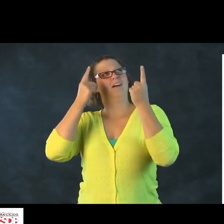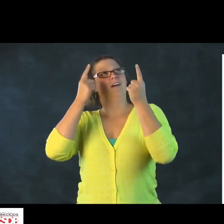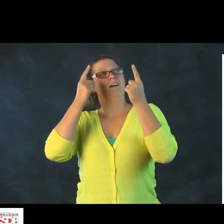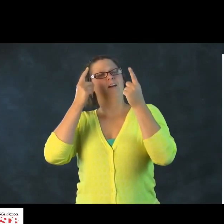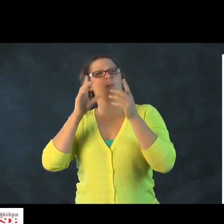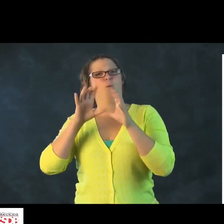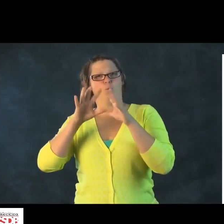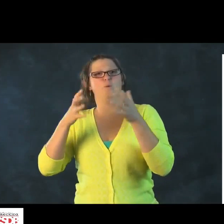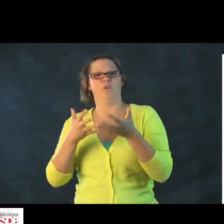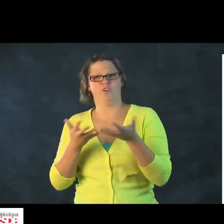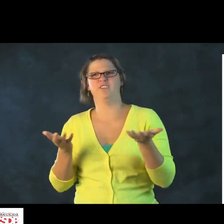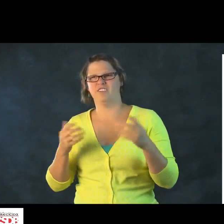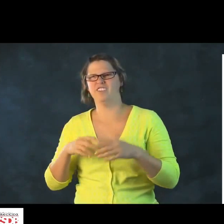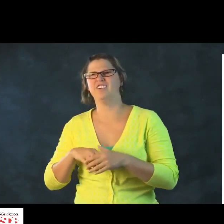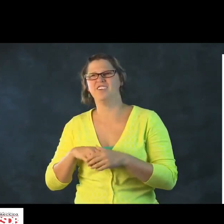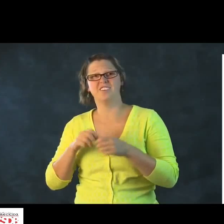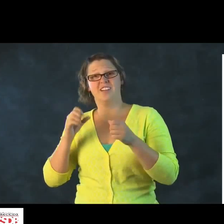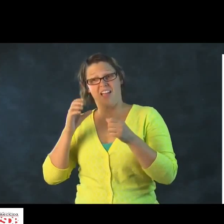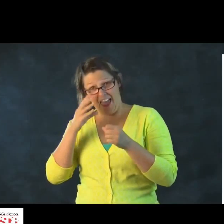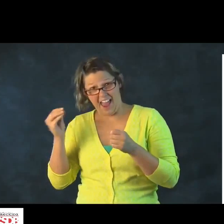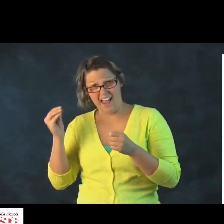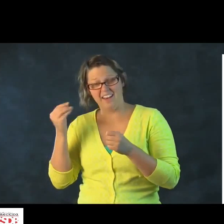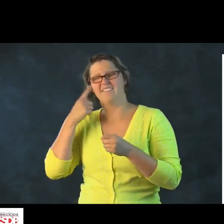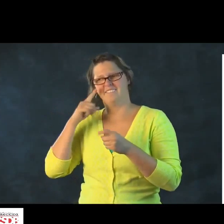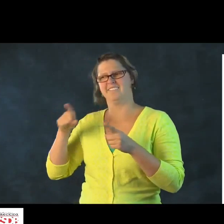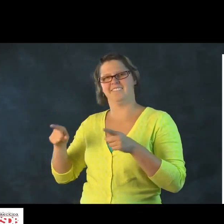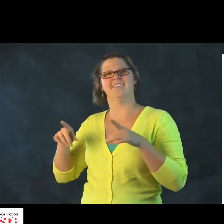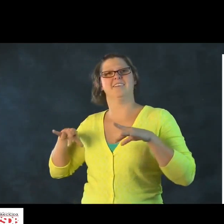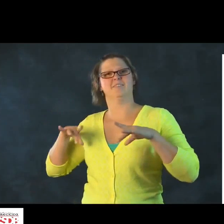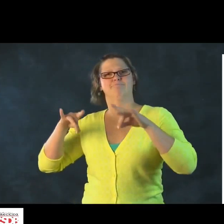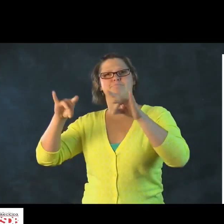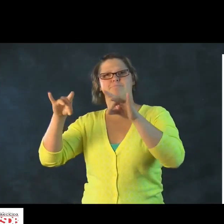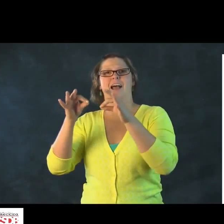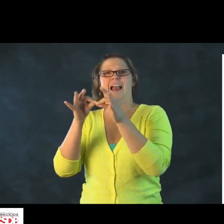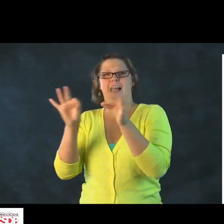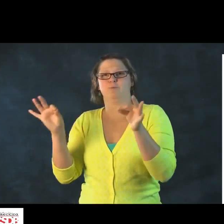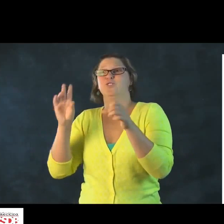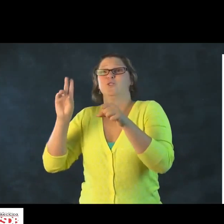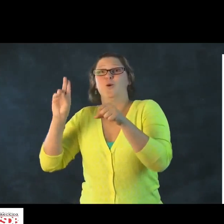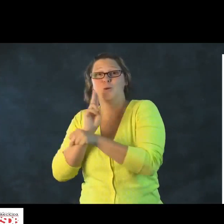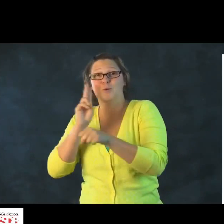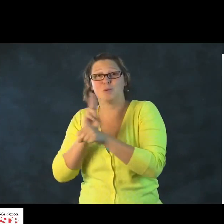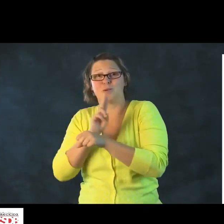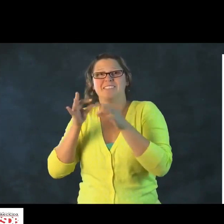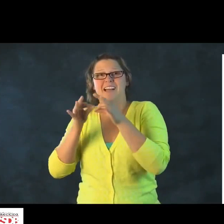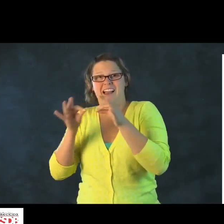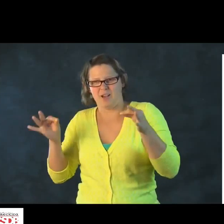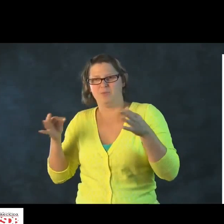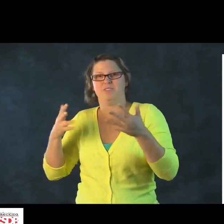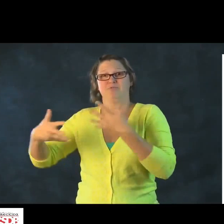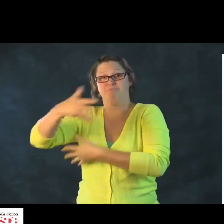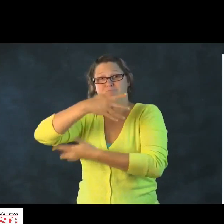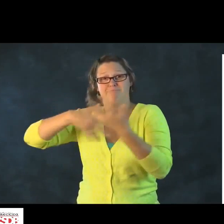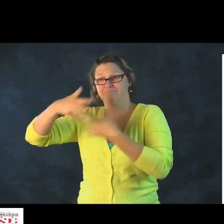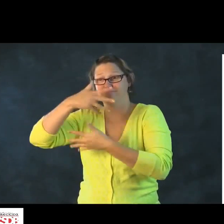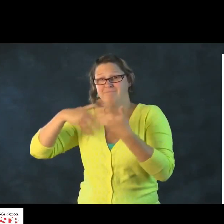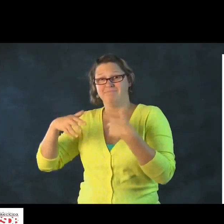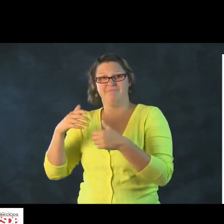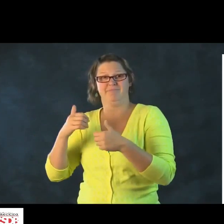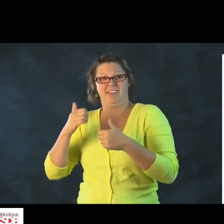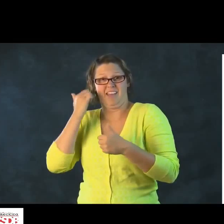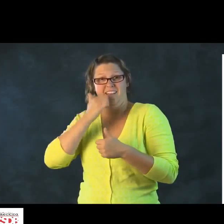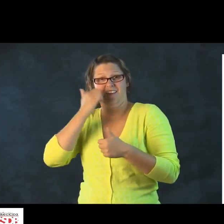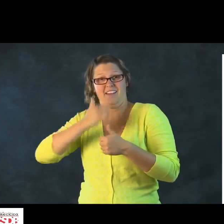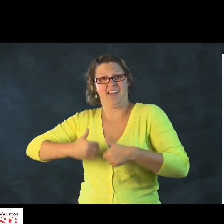to language, so they can understand their world. And for them to acquire language,